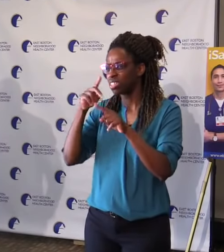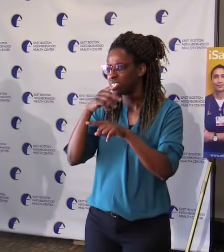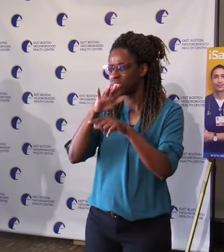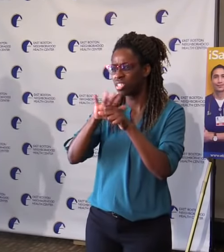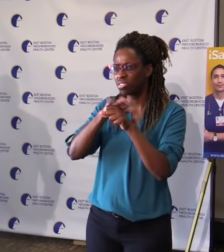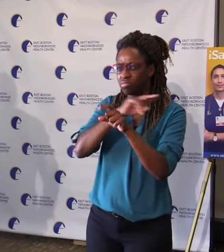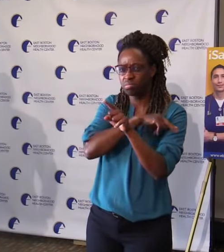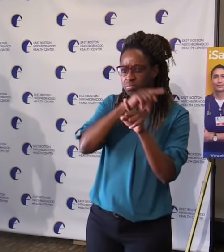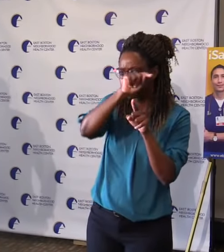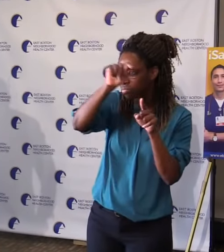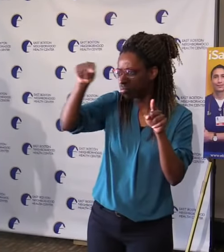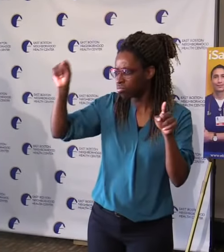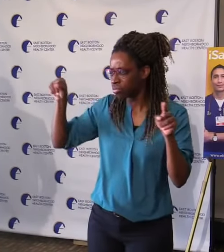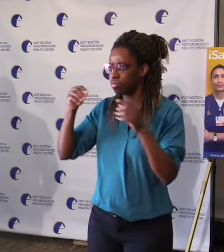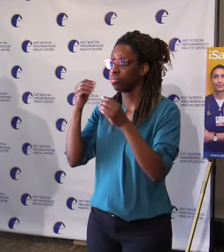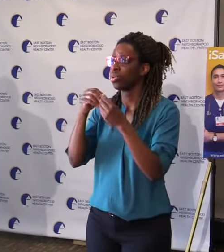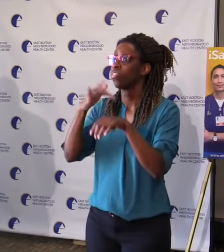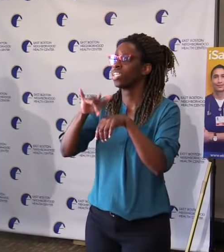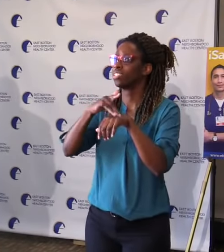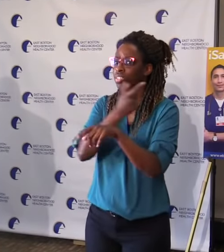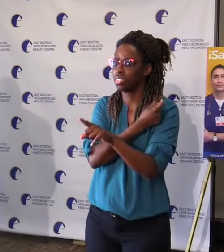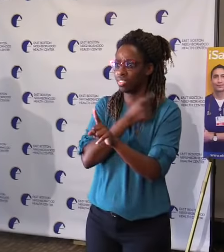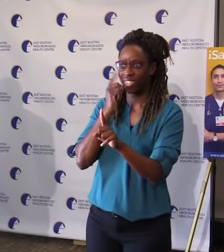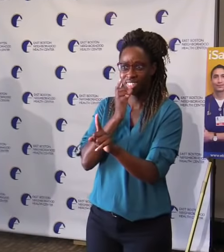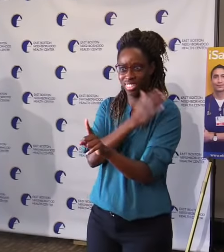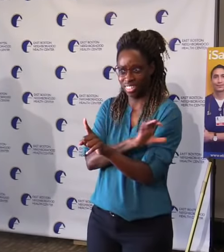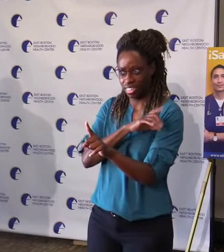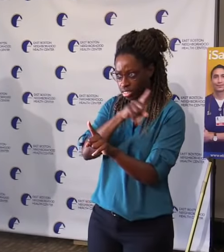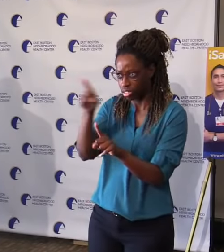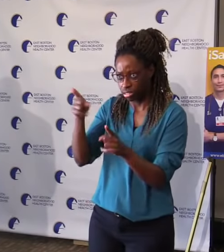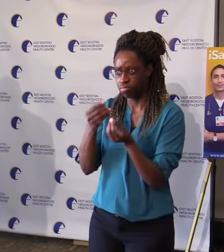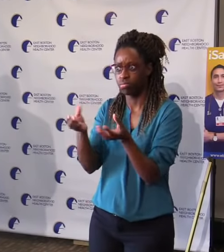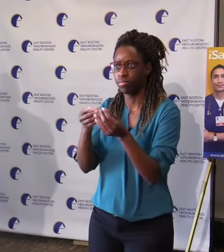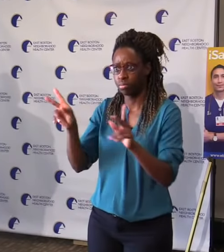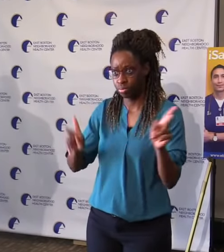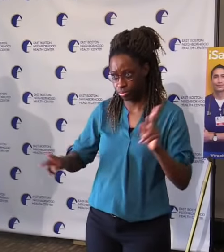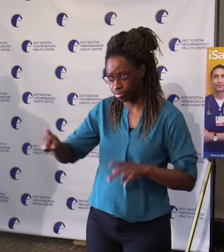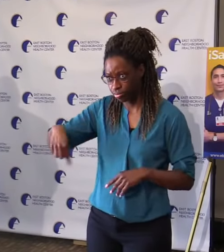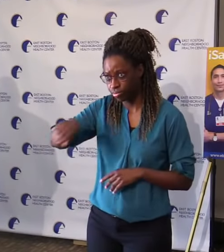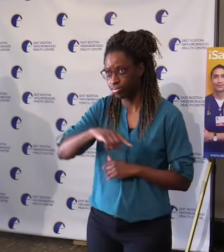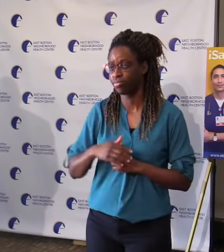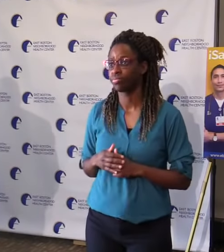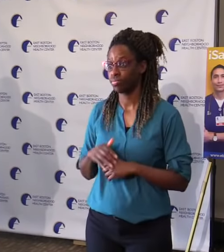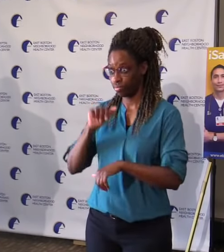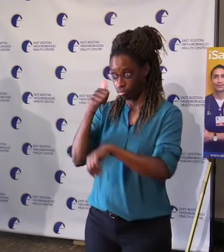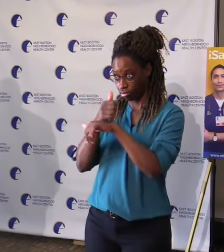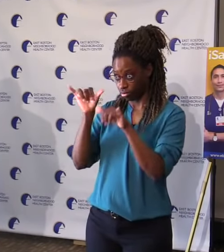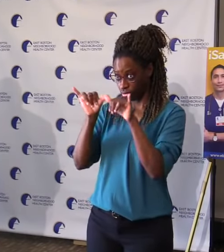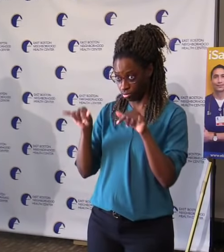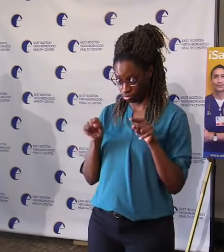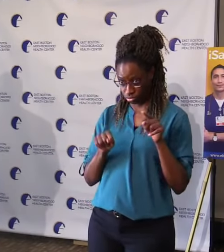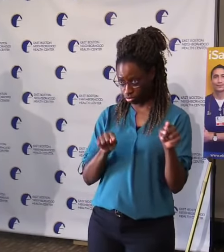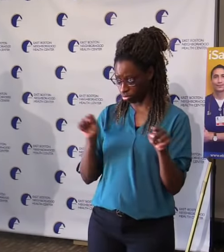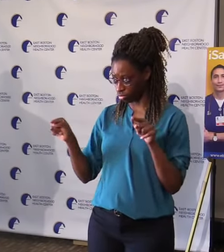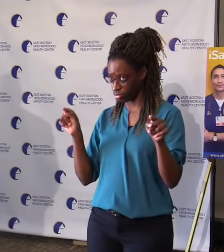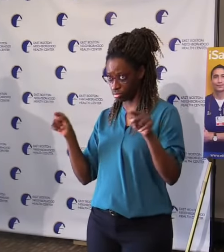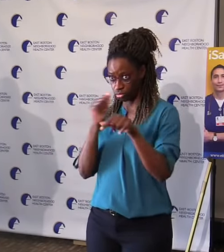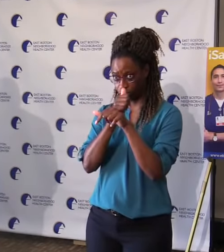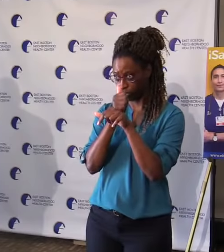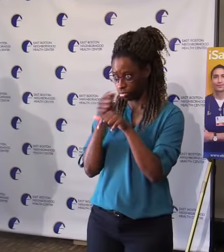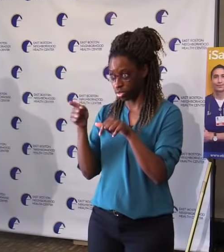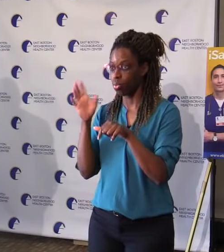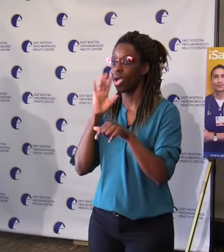And with the right infrastructure investments, health centers and our community partners know we can do even more. Like funding for the Massachusetts